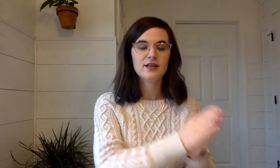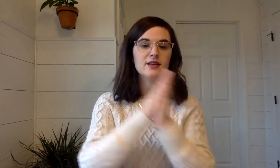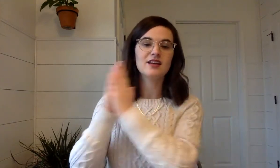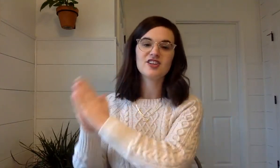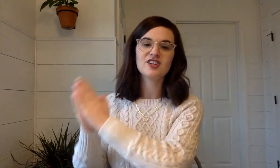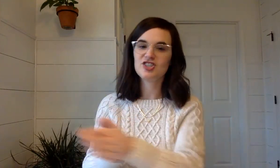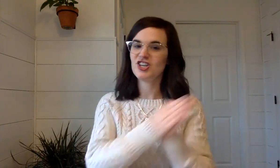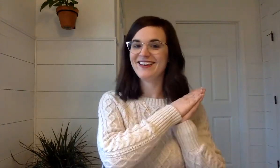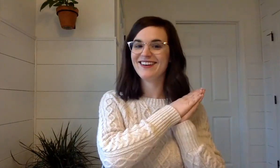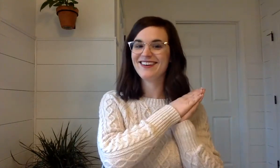Chin.